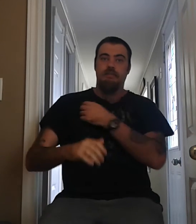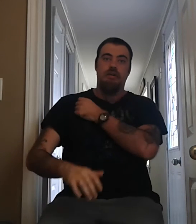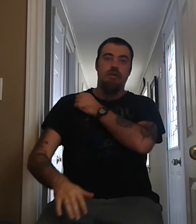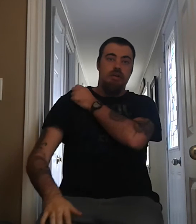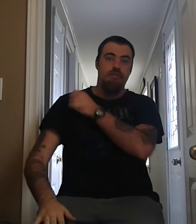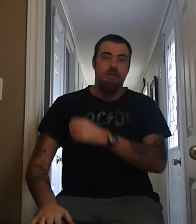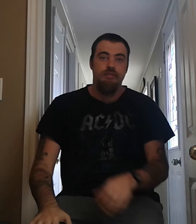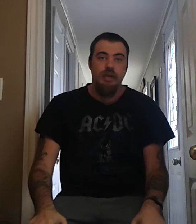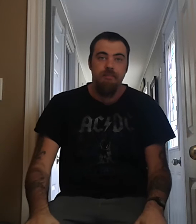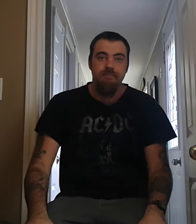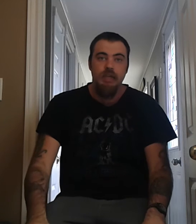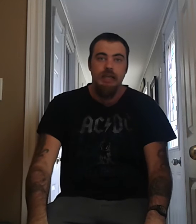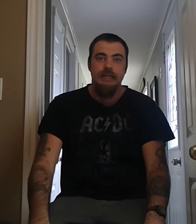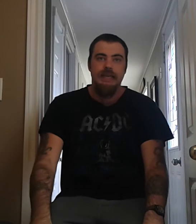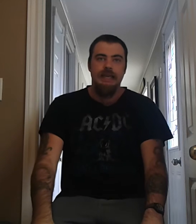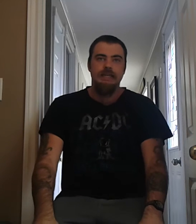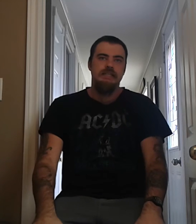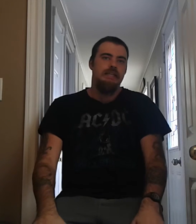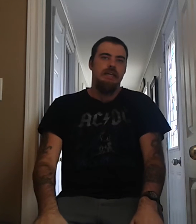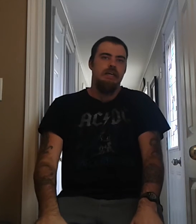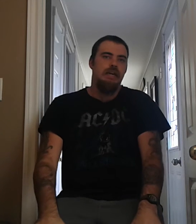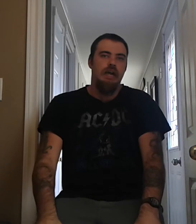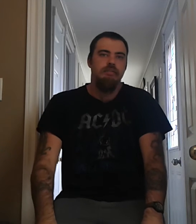song of theirs, Can't Get Enough,